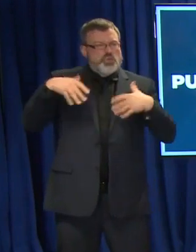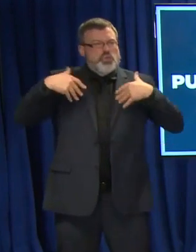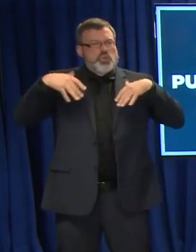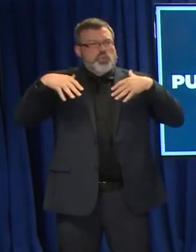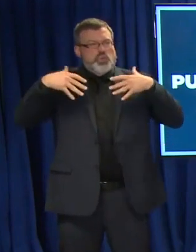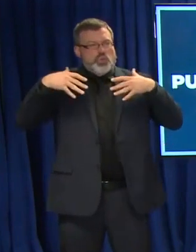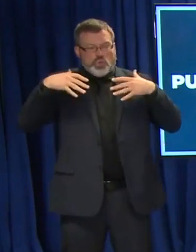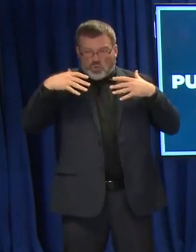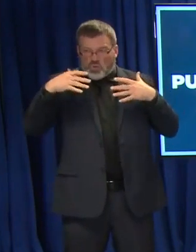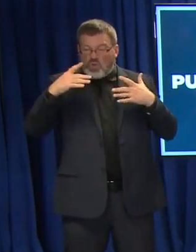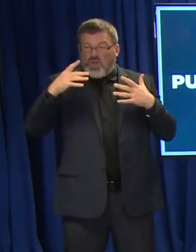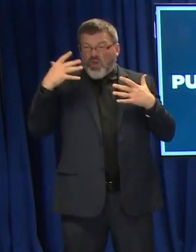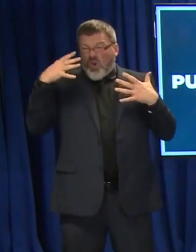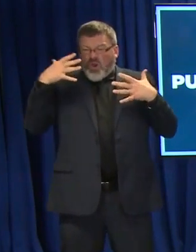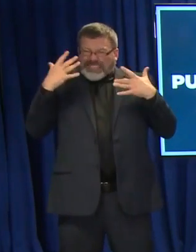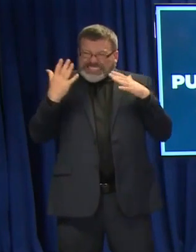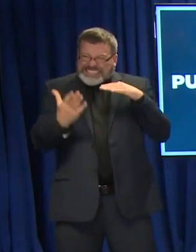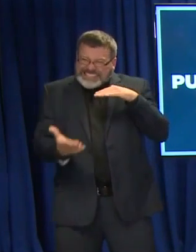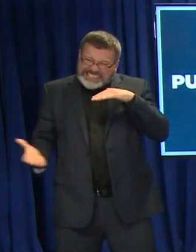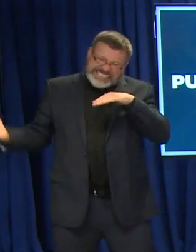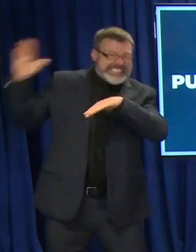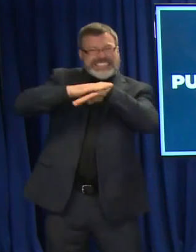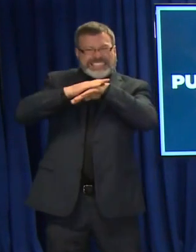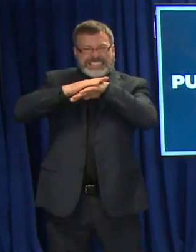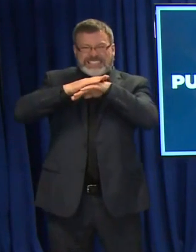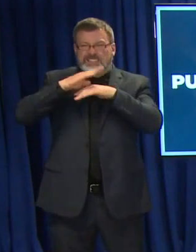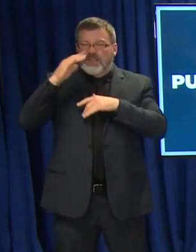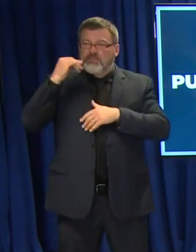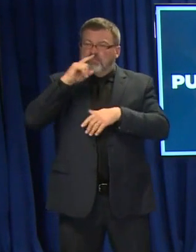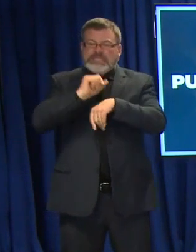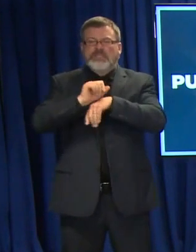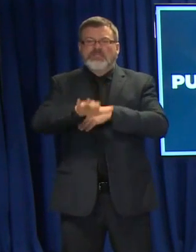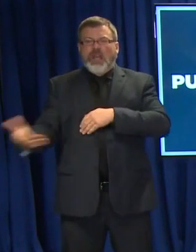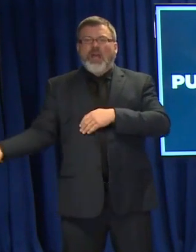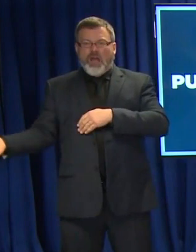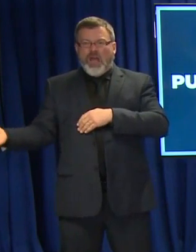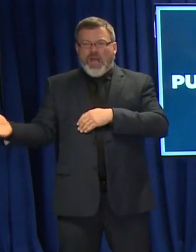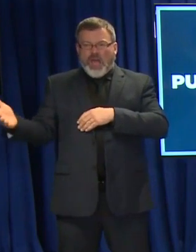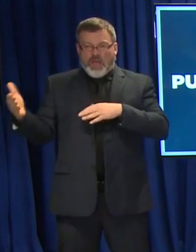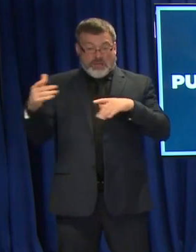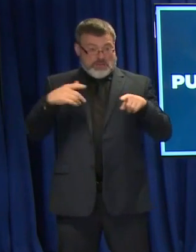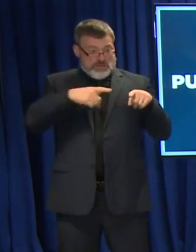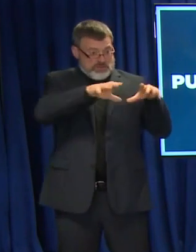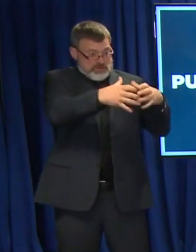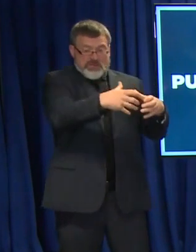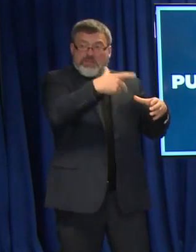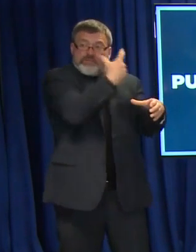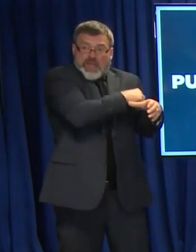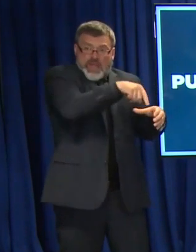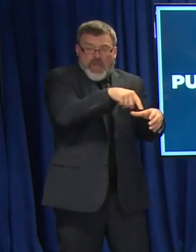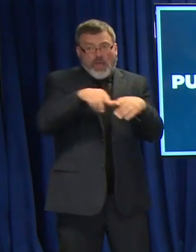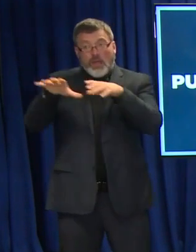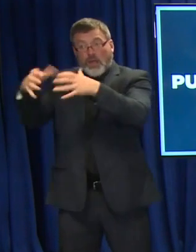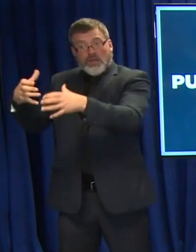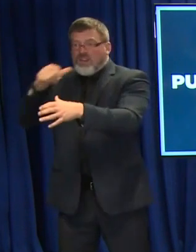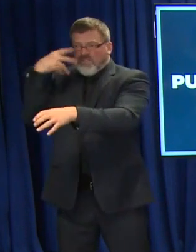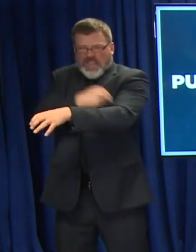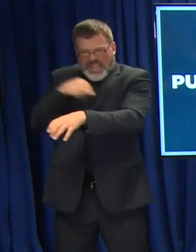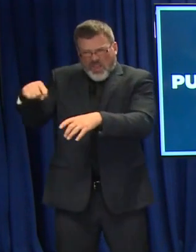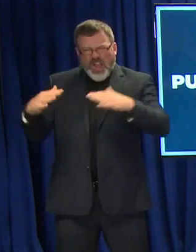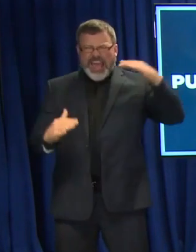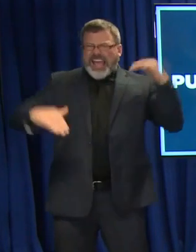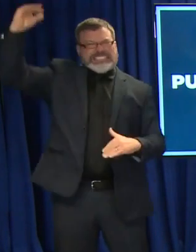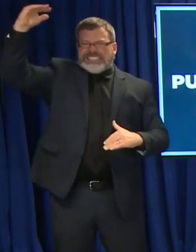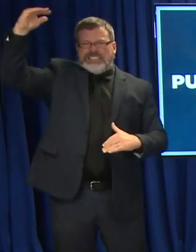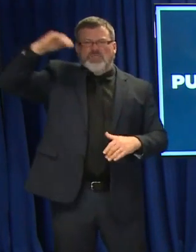are not fully who are fully vaccinated excuse me. So people who have not yet taken the step to become fully vaccinated are encouraged and strongly